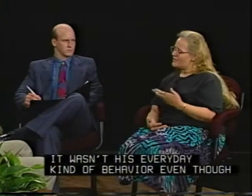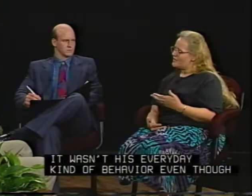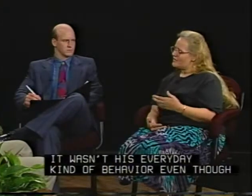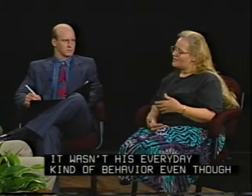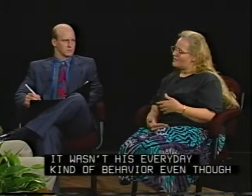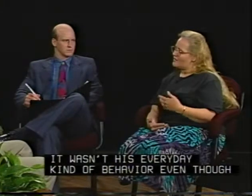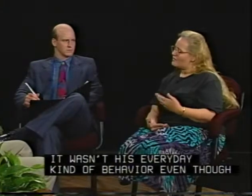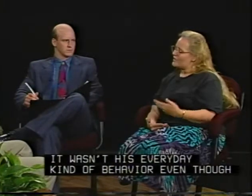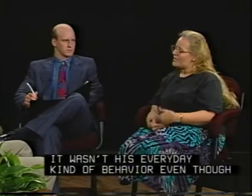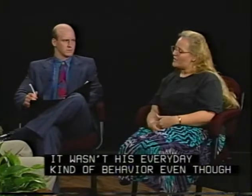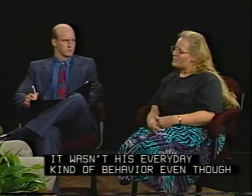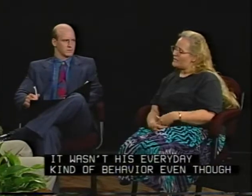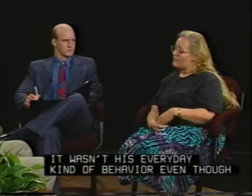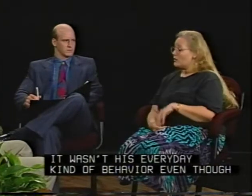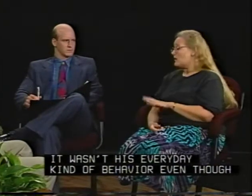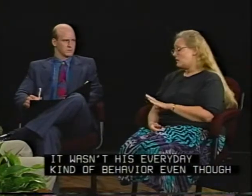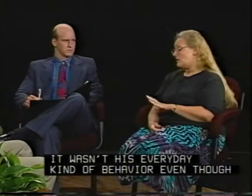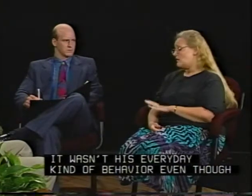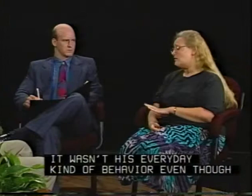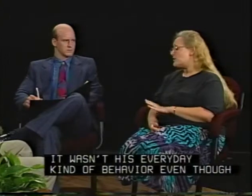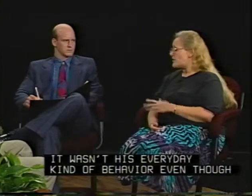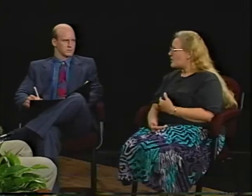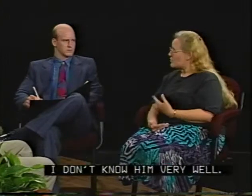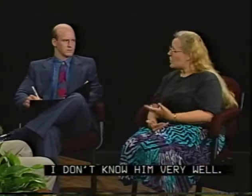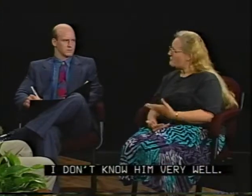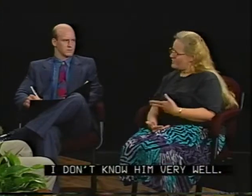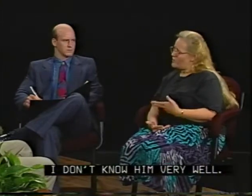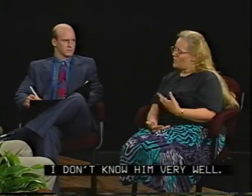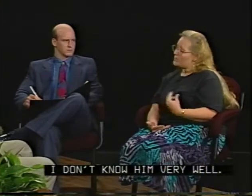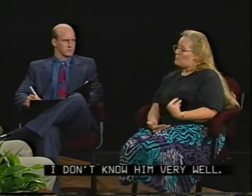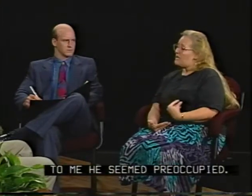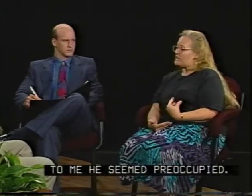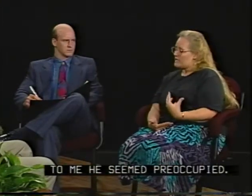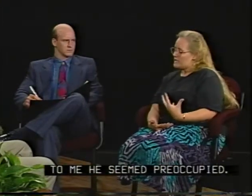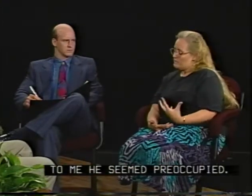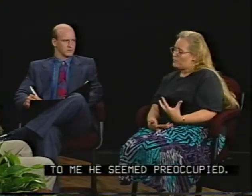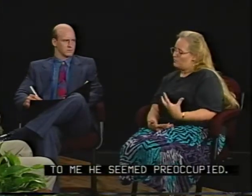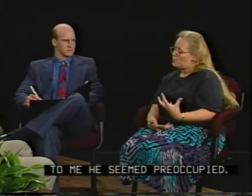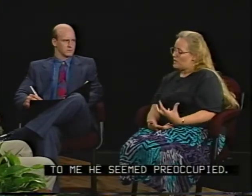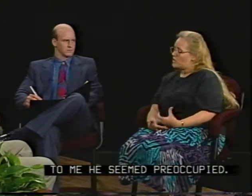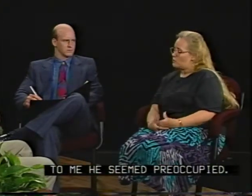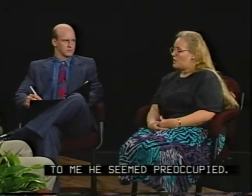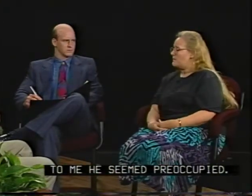his everyday kind of behavior. Even though I don't know him very well, to me he seemed preoccupied.